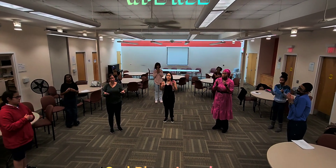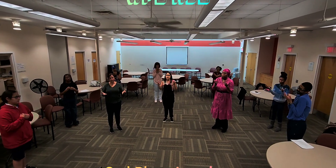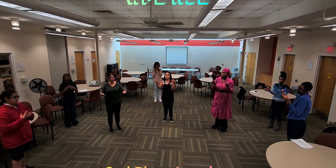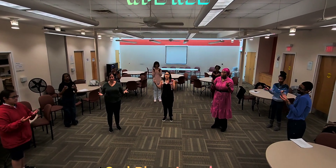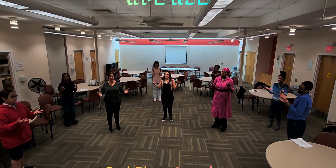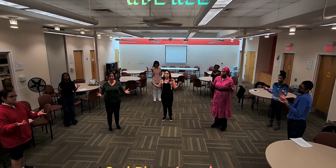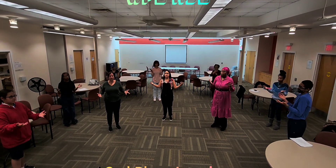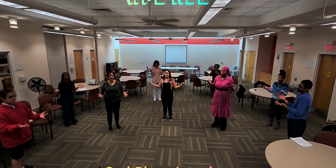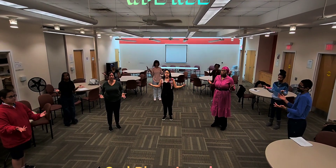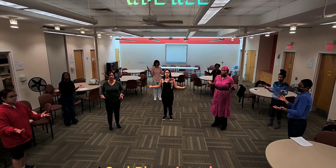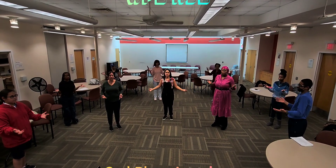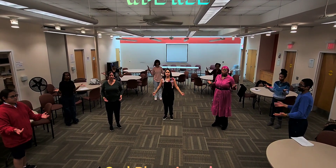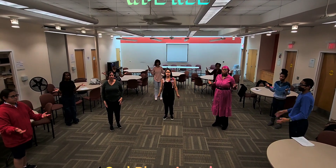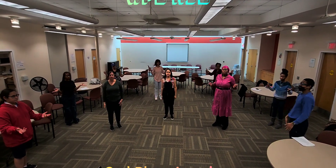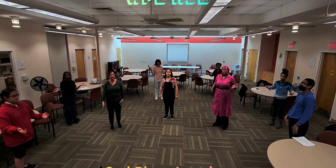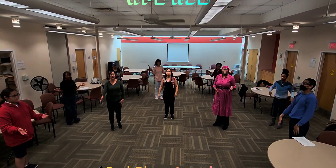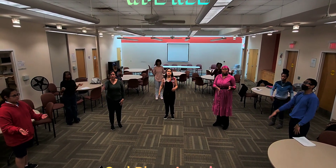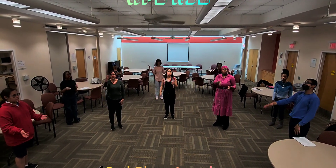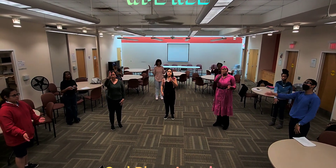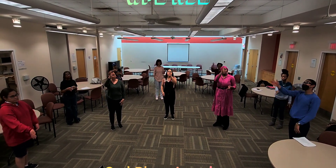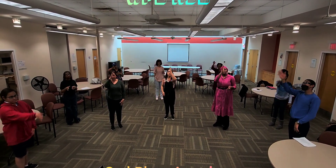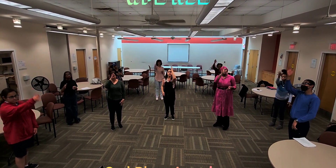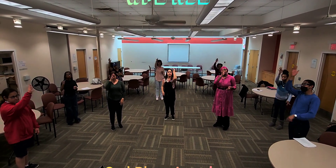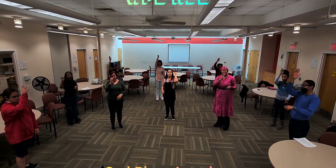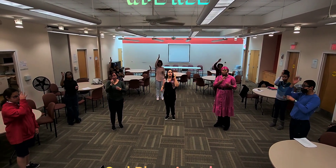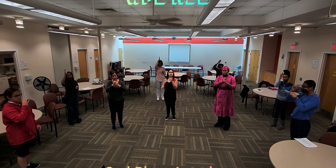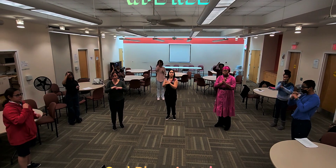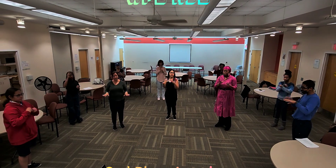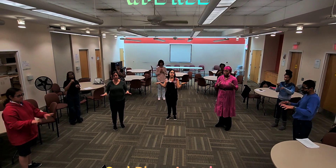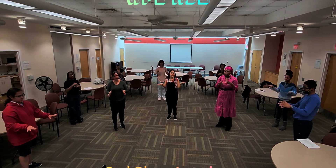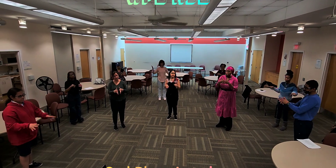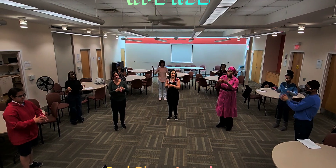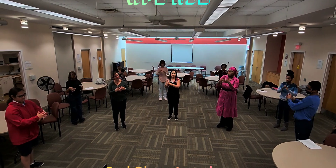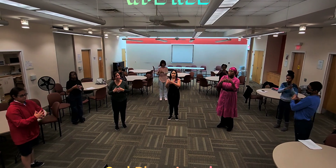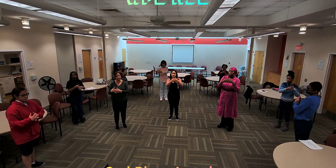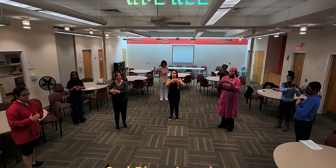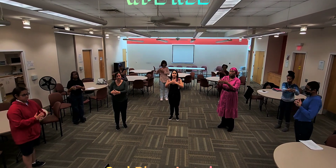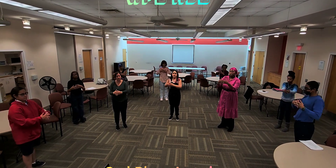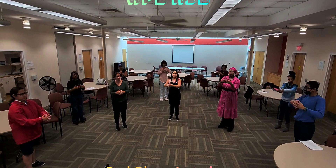God bless America